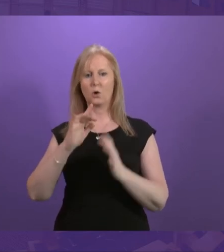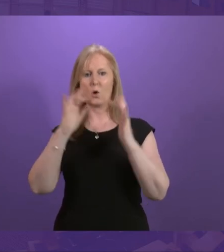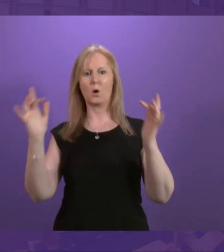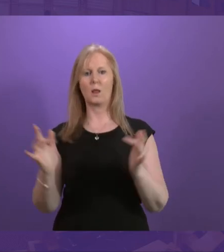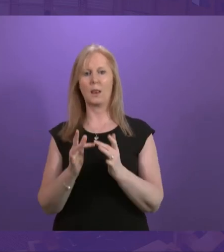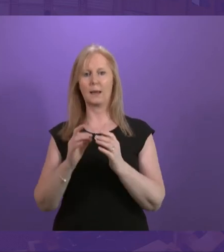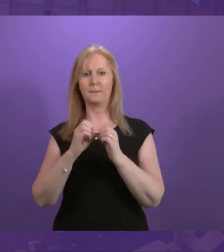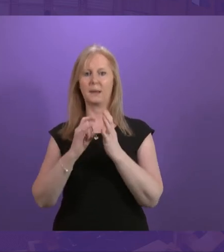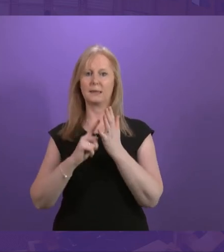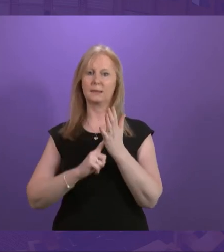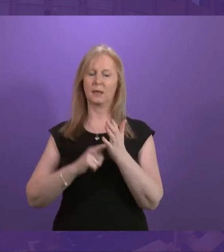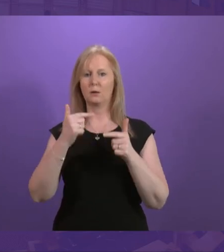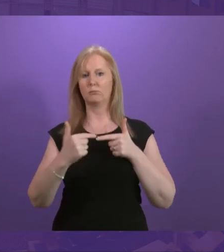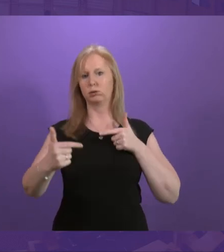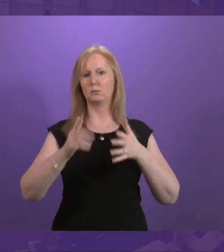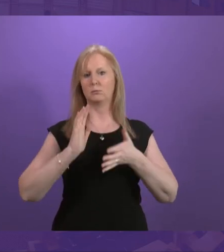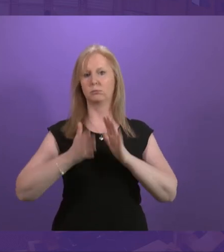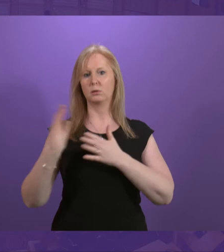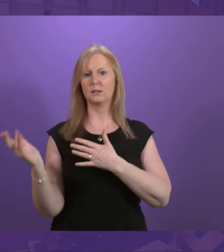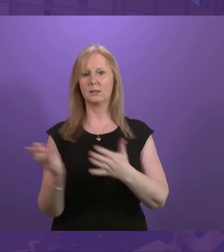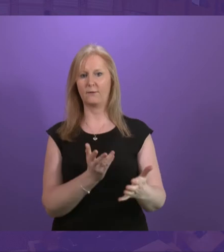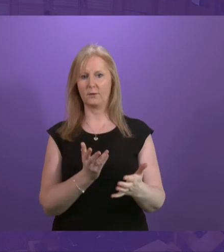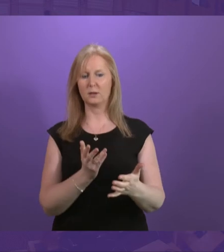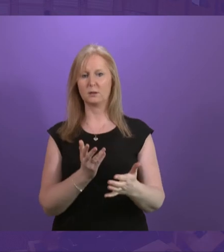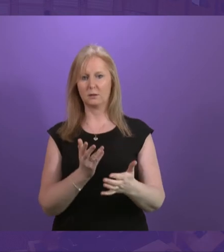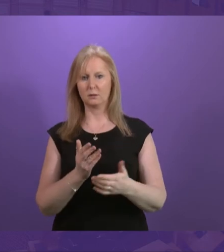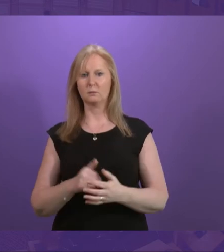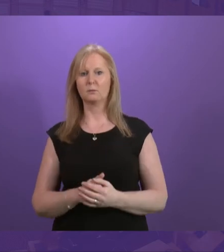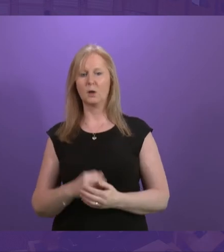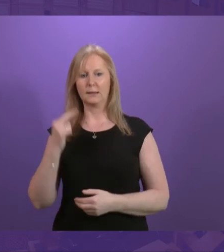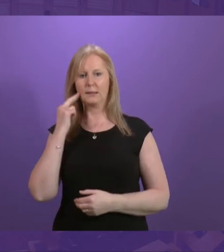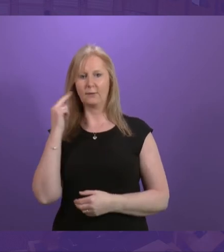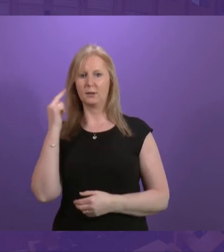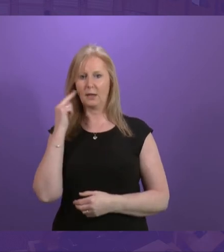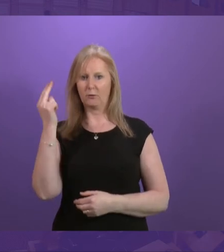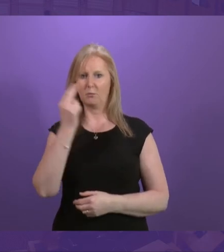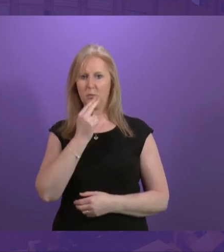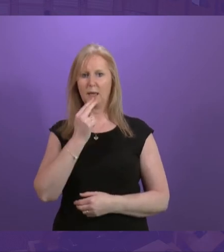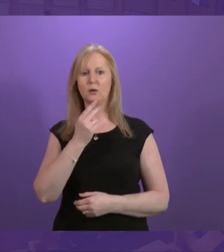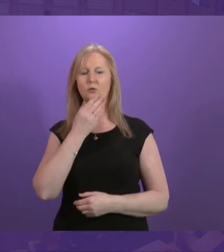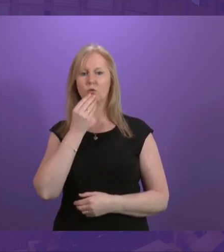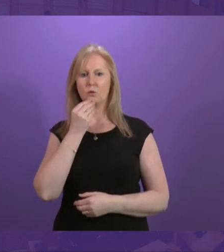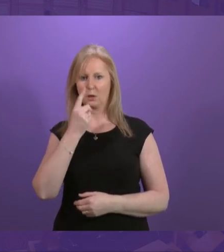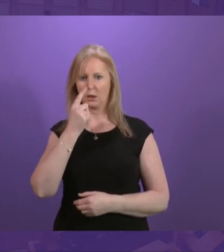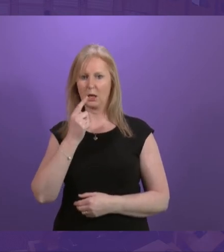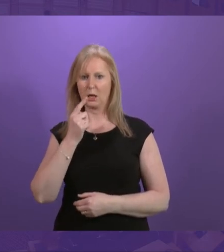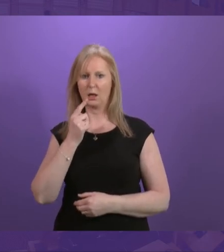BSL video relay service that enables Deaf and Deafblind BSL users to contact and interact